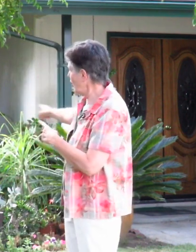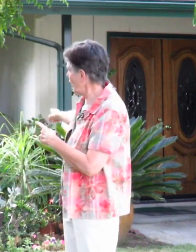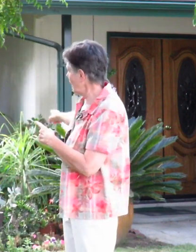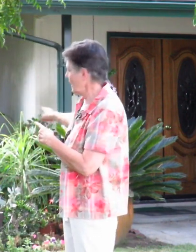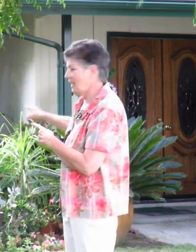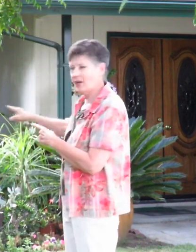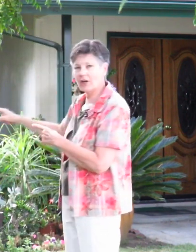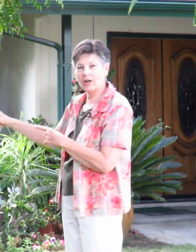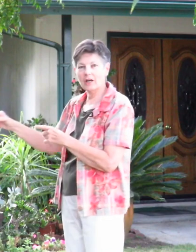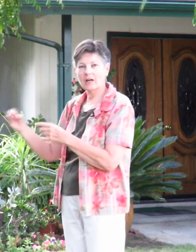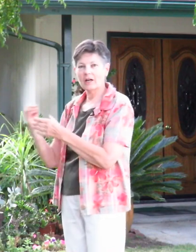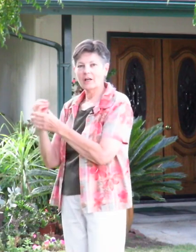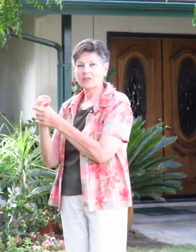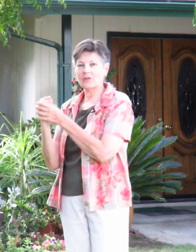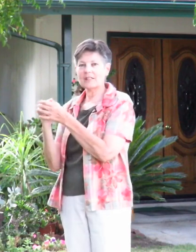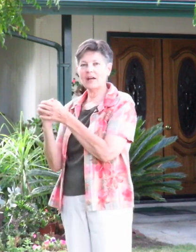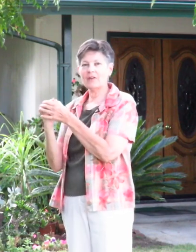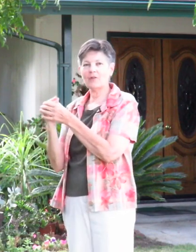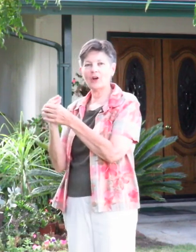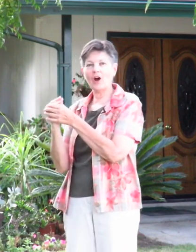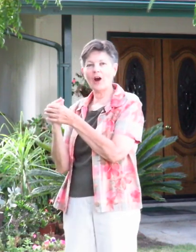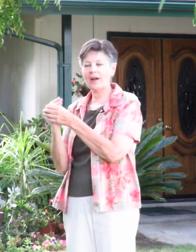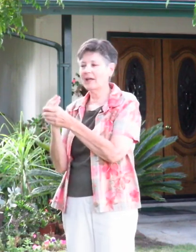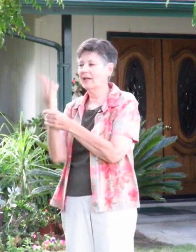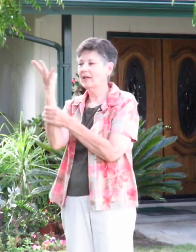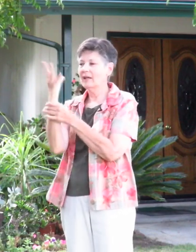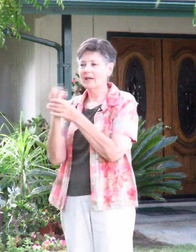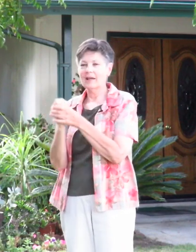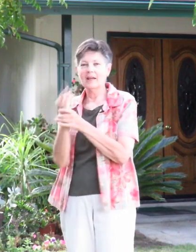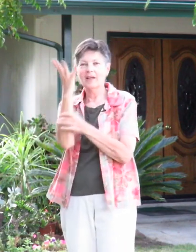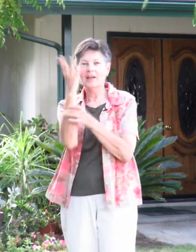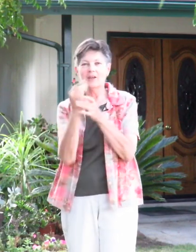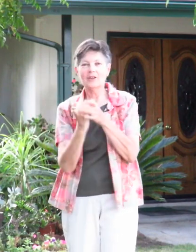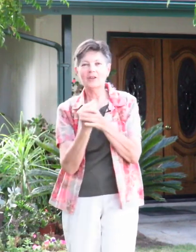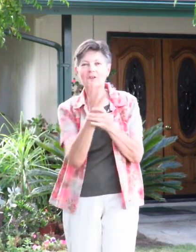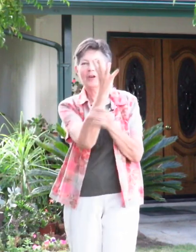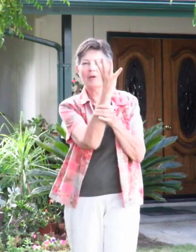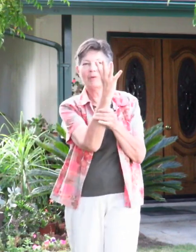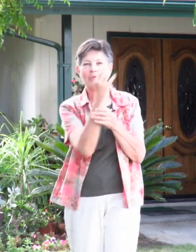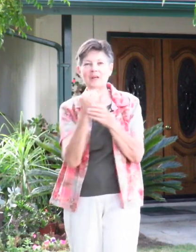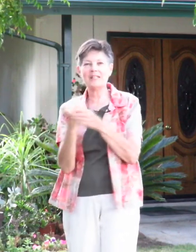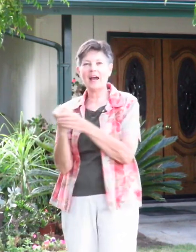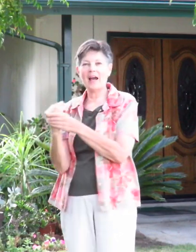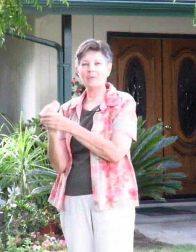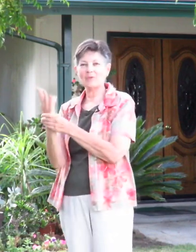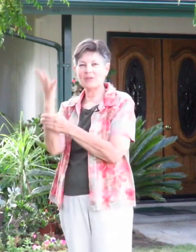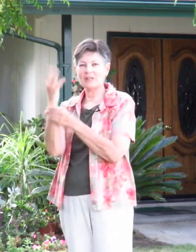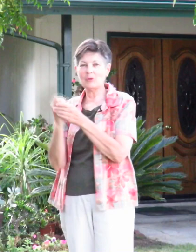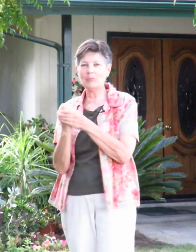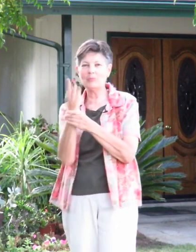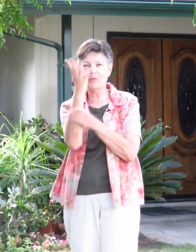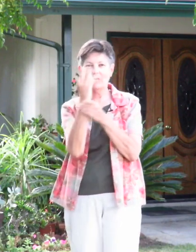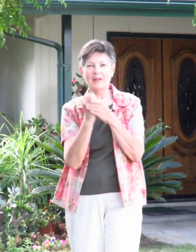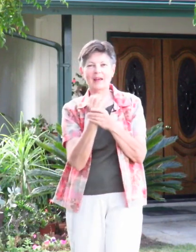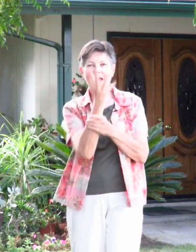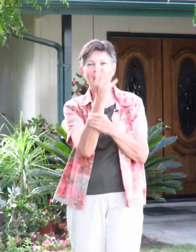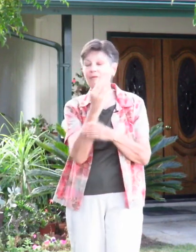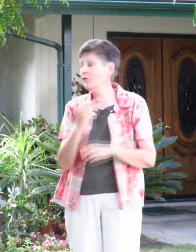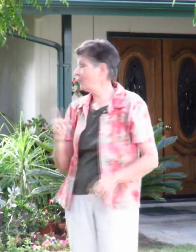garden here. So the sign for garden, you come up three times with this. And for